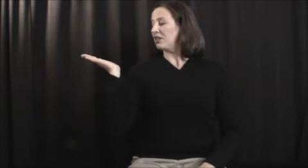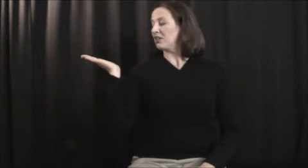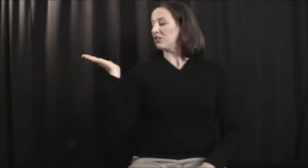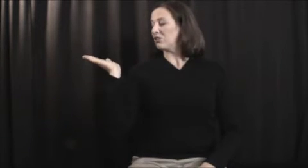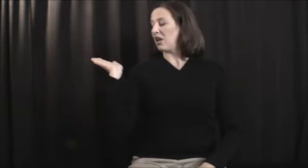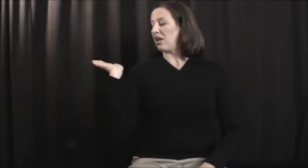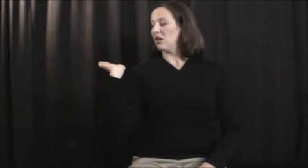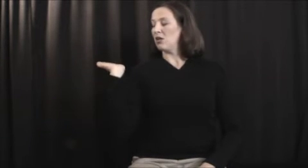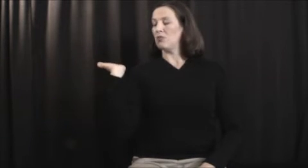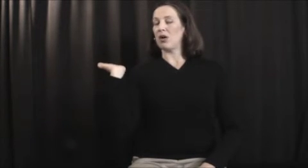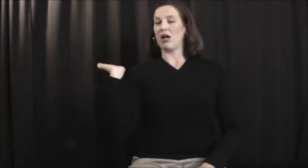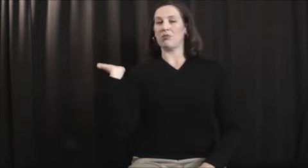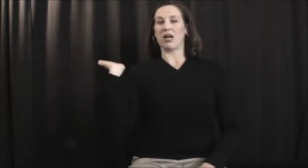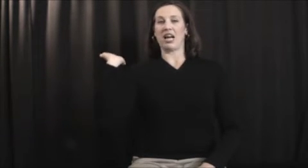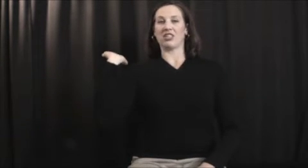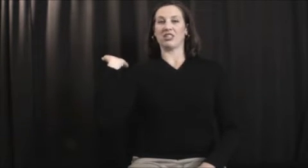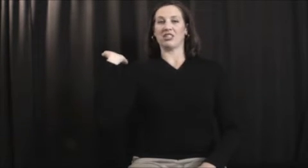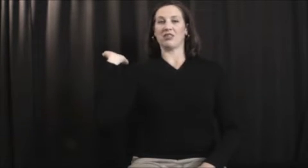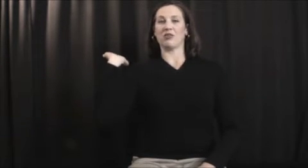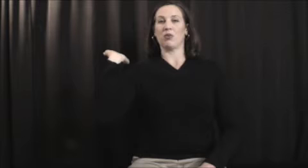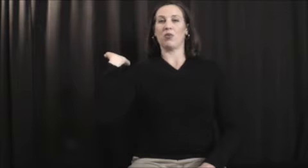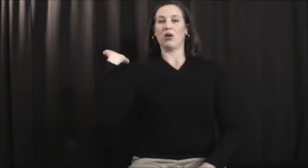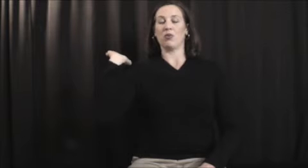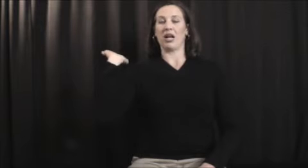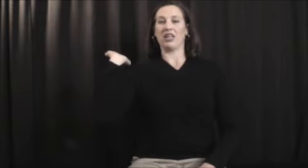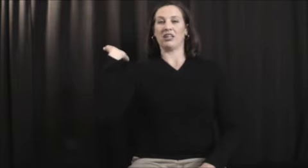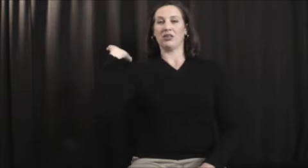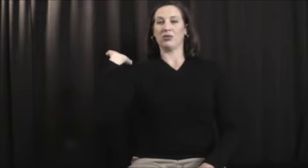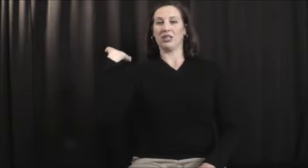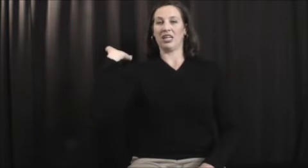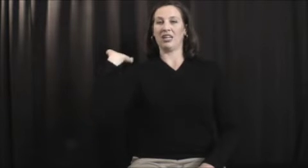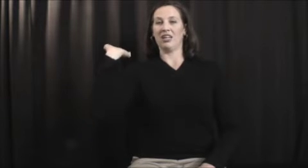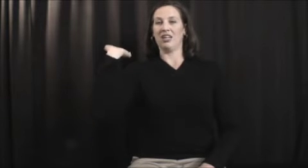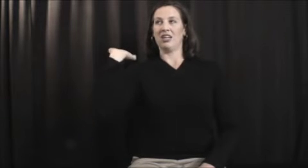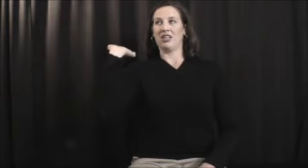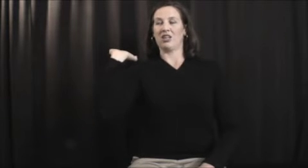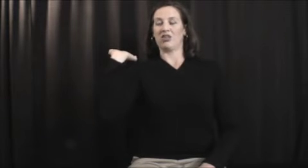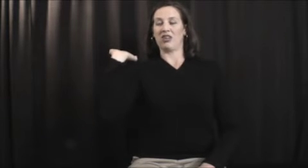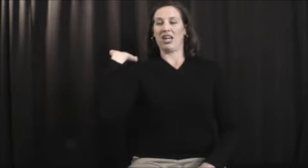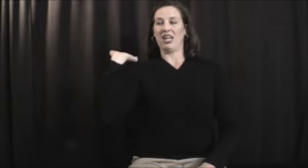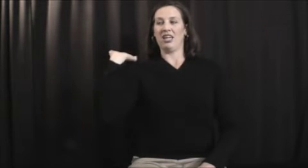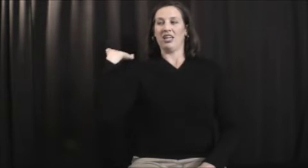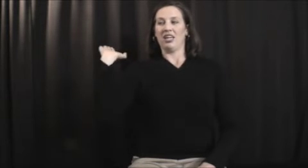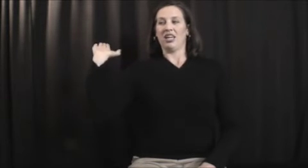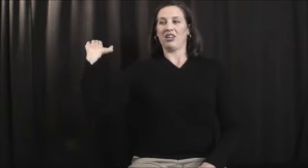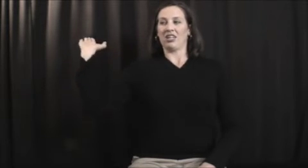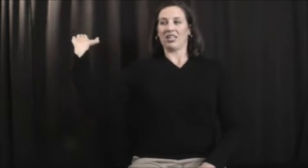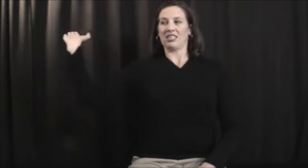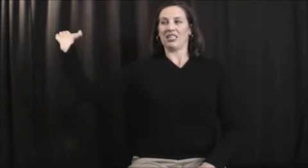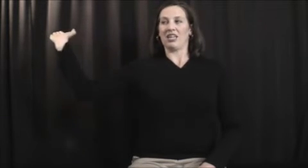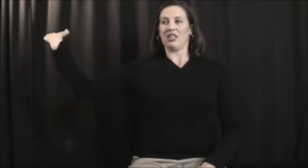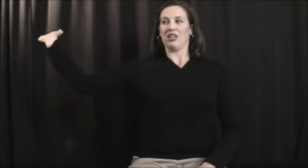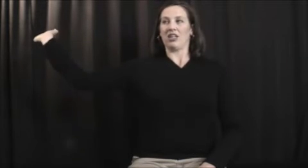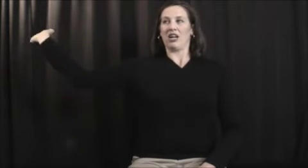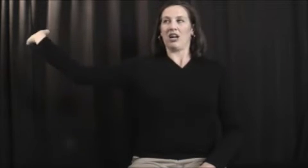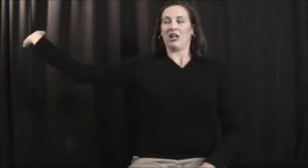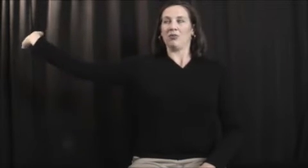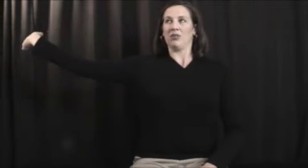finger straight, palm back, just as if a waiter holding the tray. And you're going to extend your arm